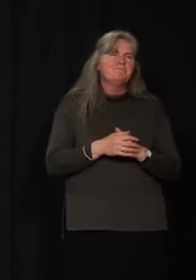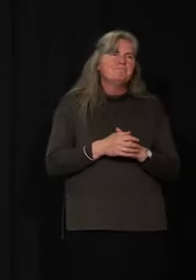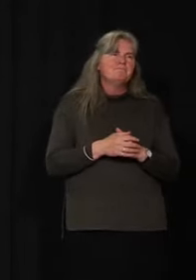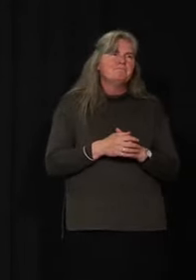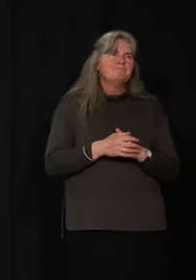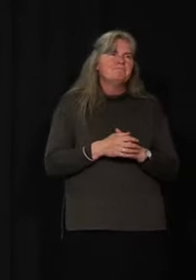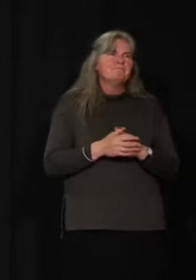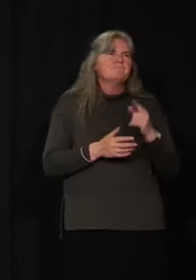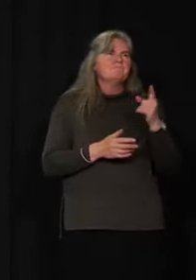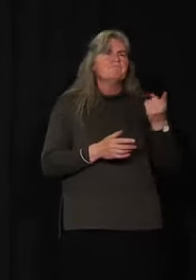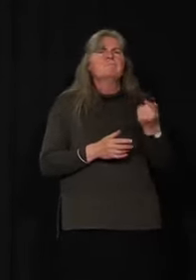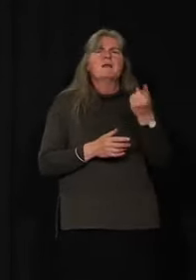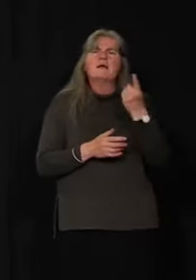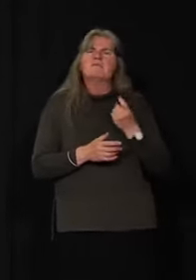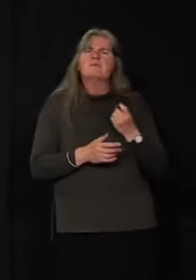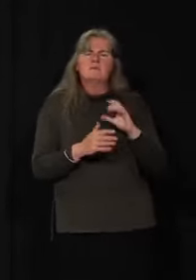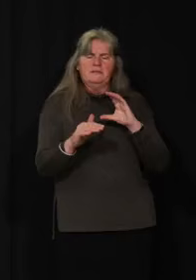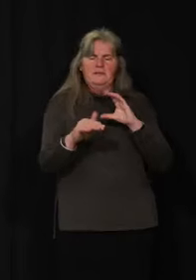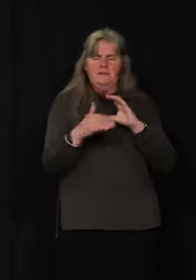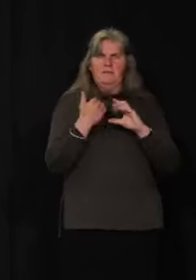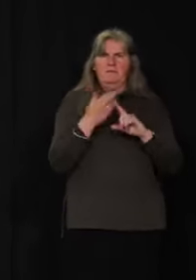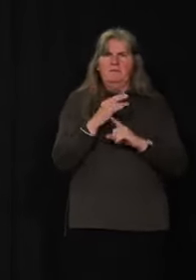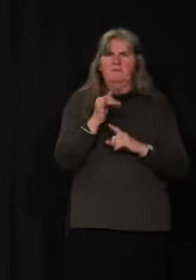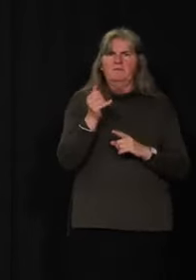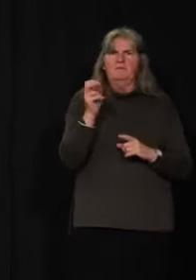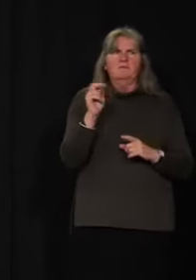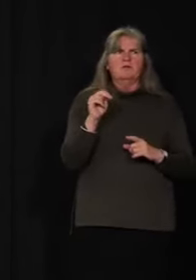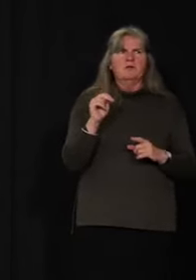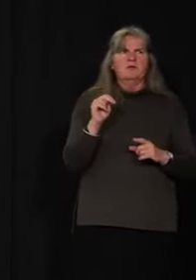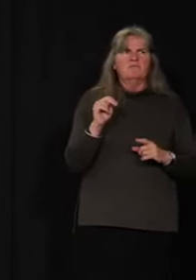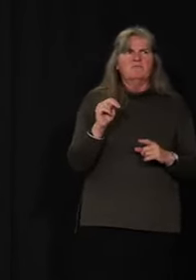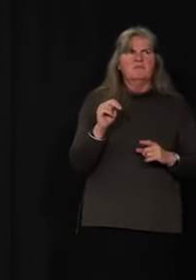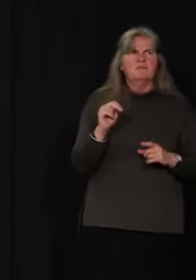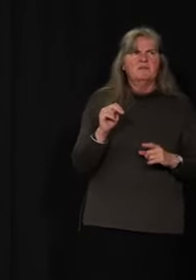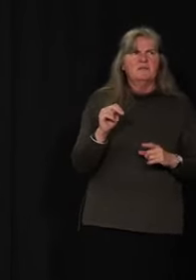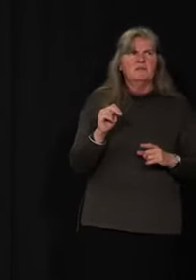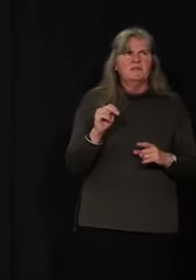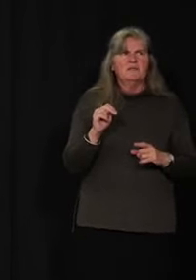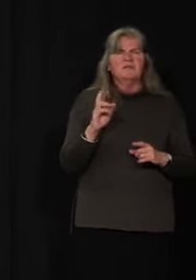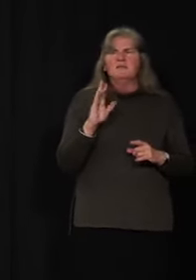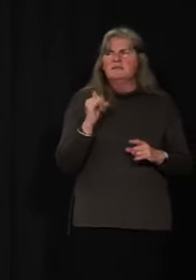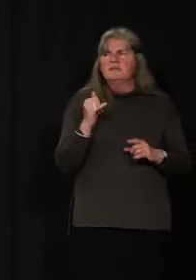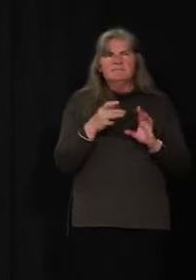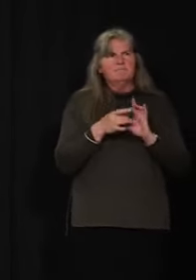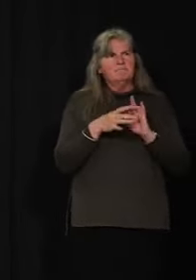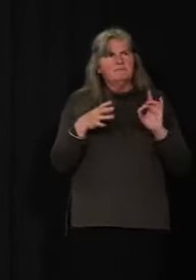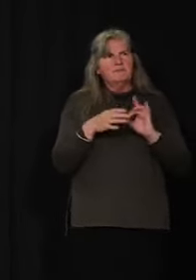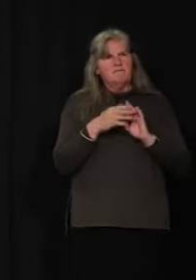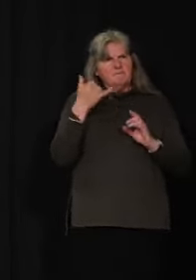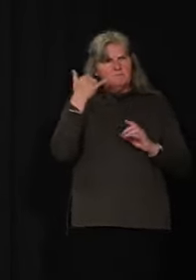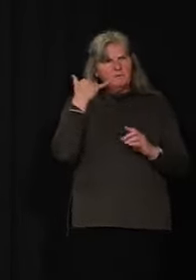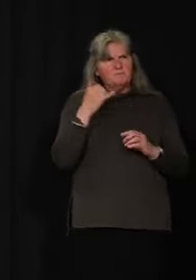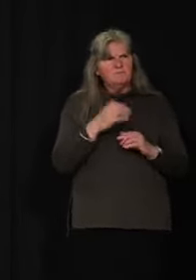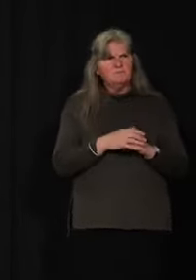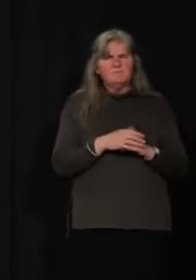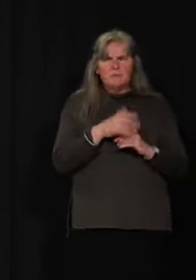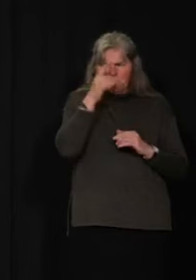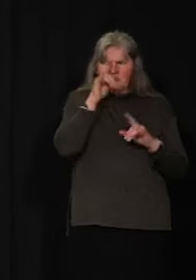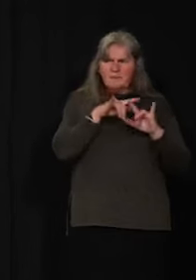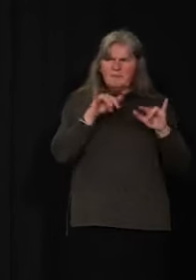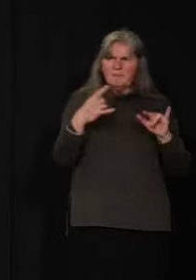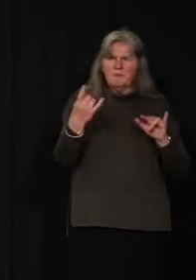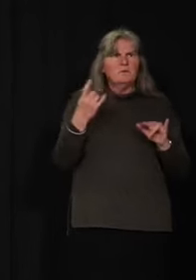Okay. We did have a question that was emailed in from John Kennedy because unfortunately he did have to step off the line. And it was actually a similar